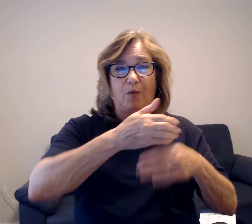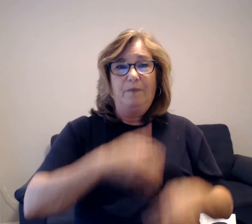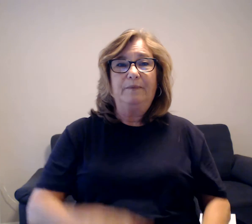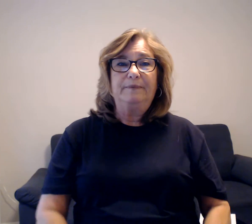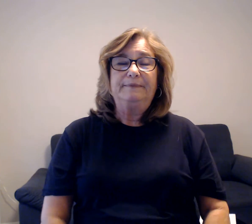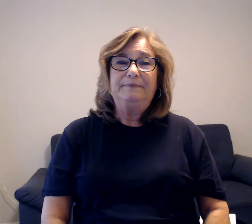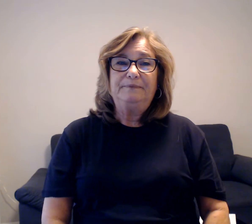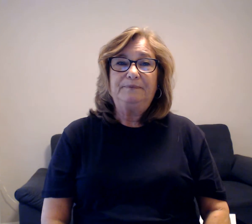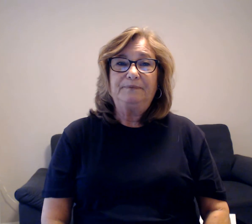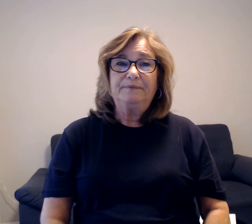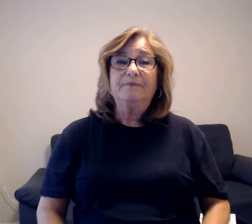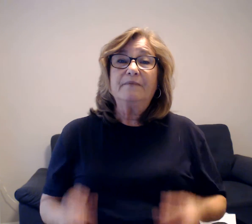Number 19.